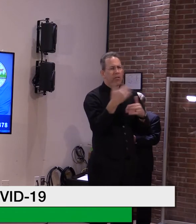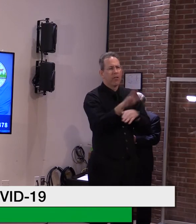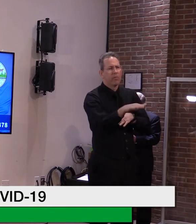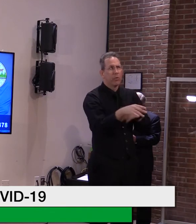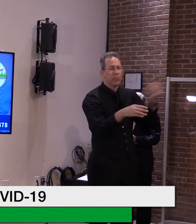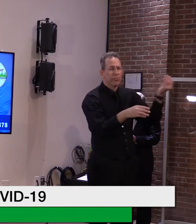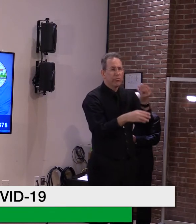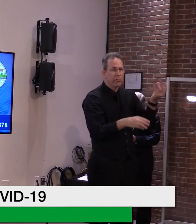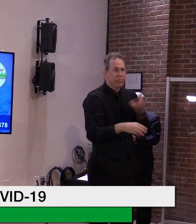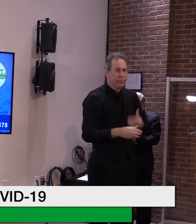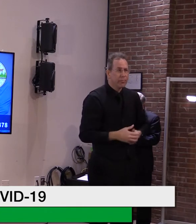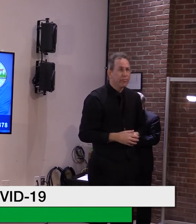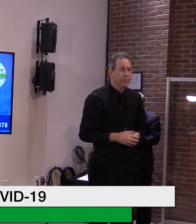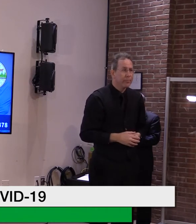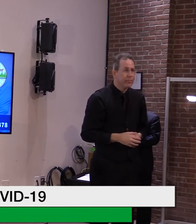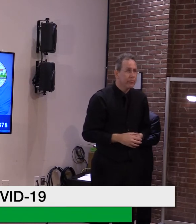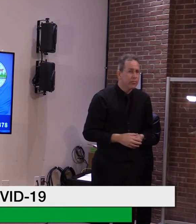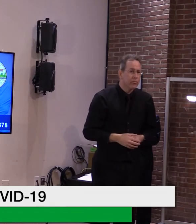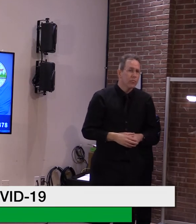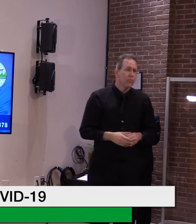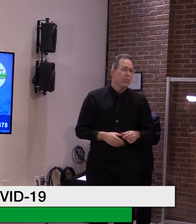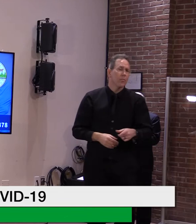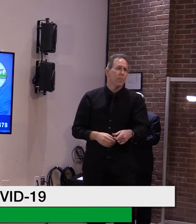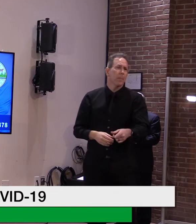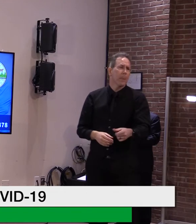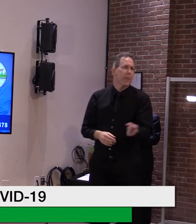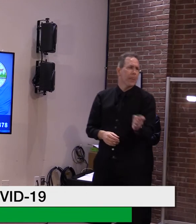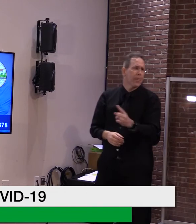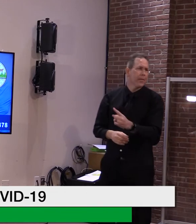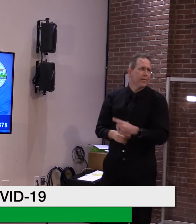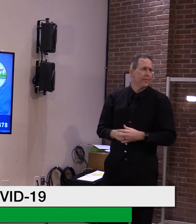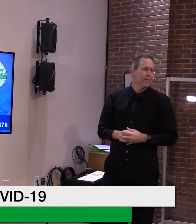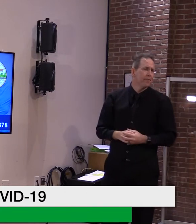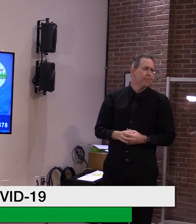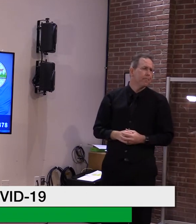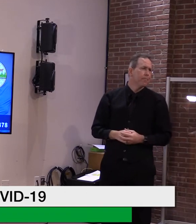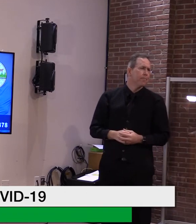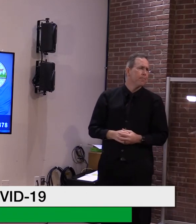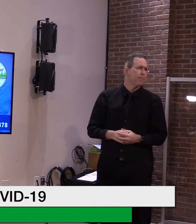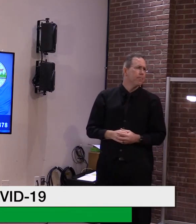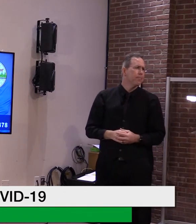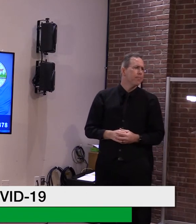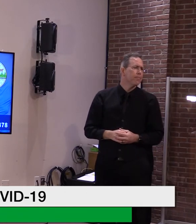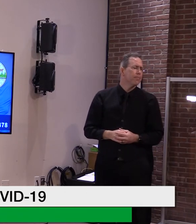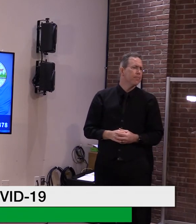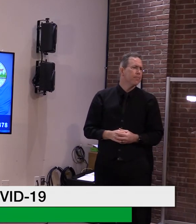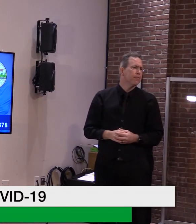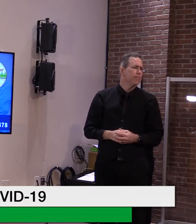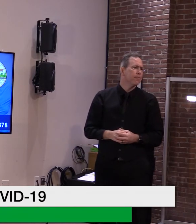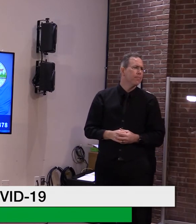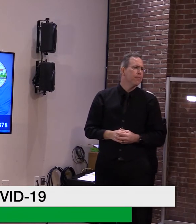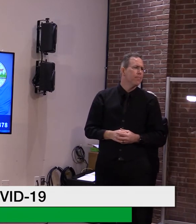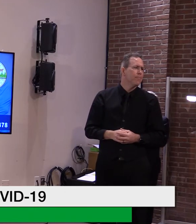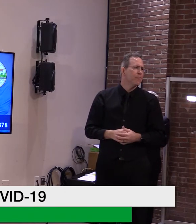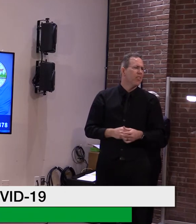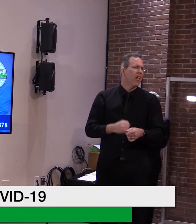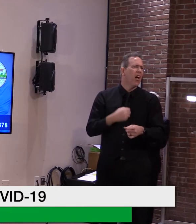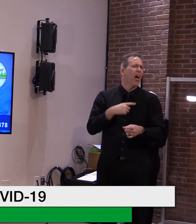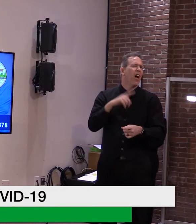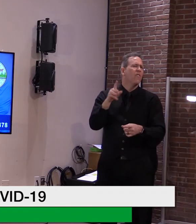Um, great. Um, the second question is a little more complicated. I'll give that one to Dr. Levine then.